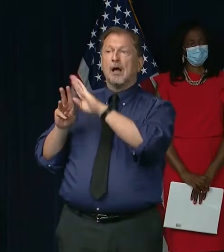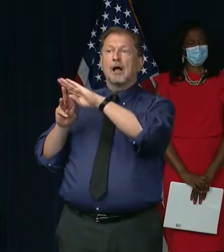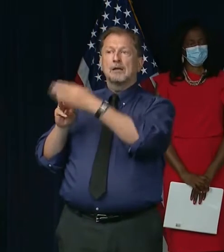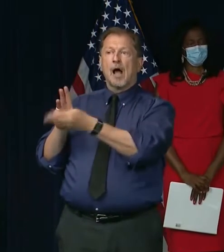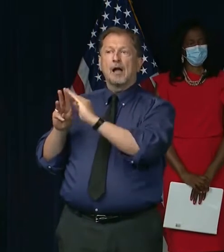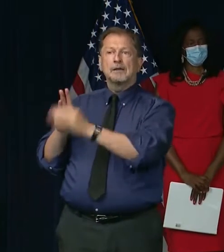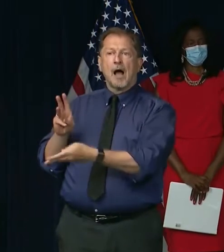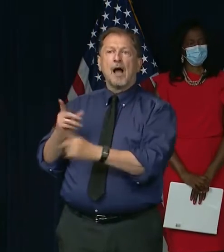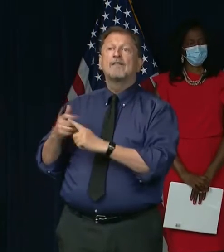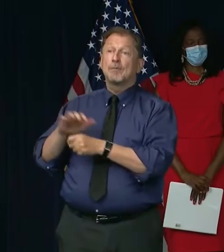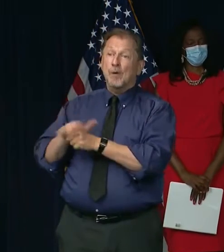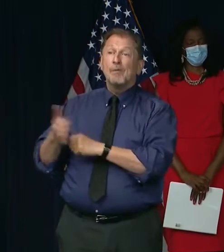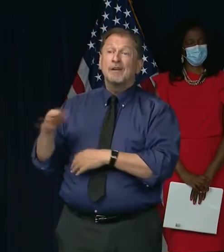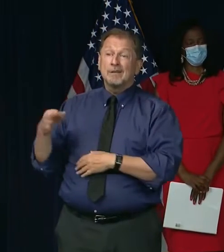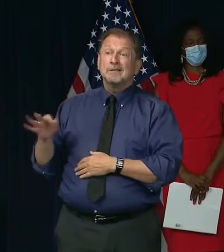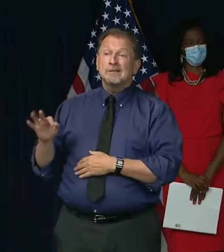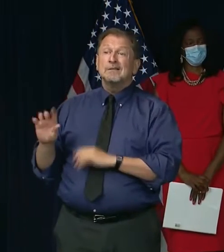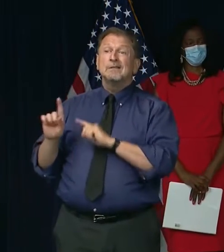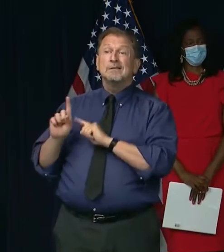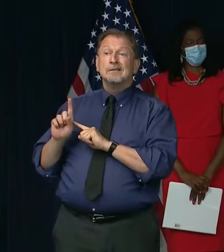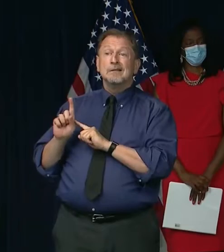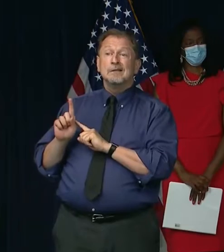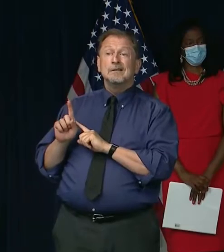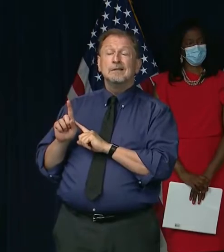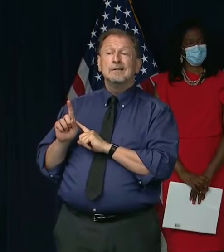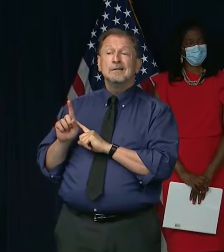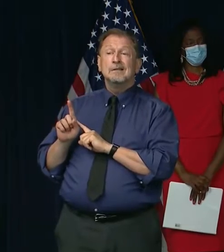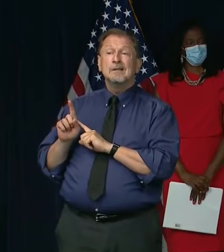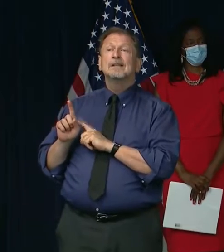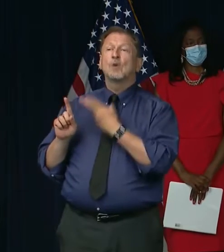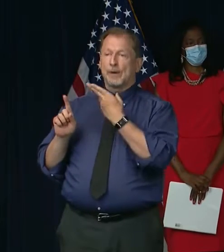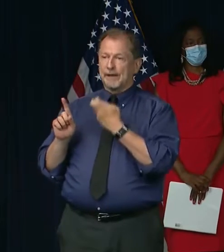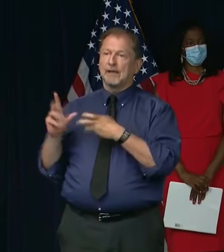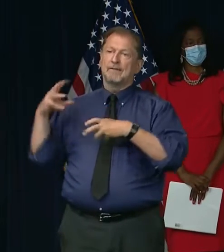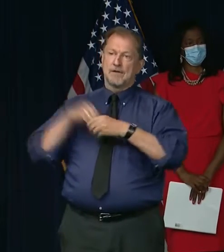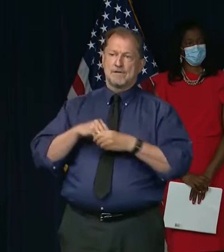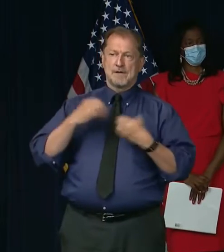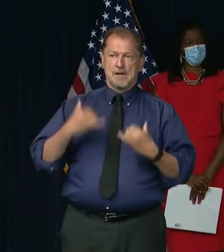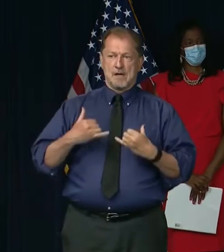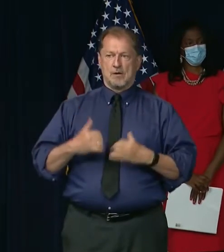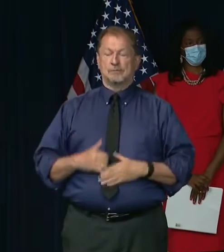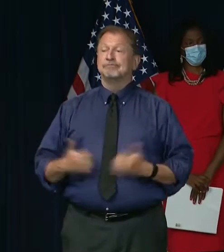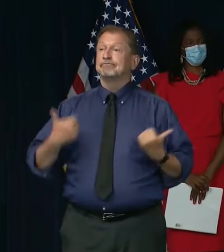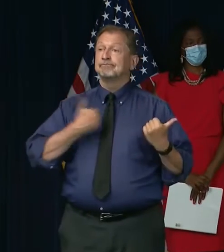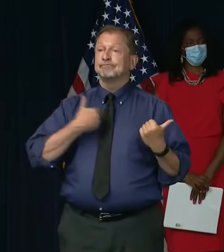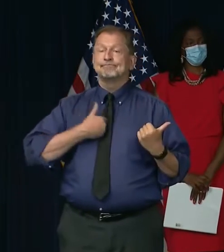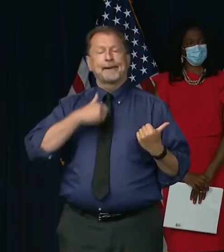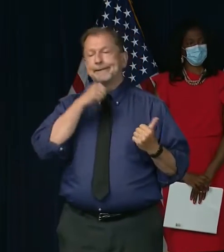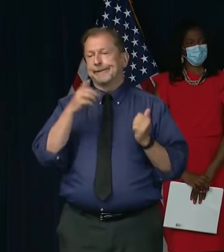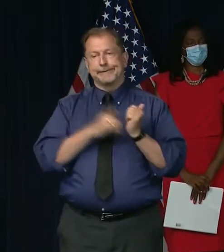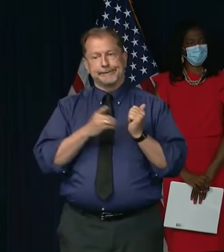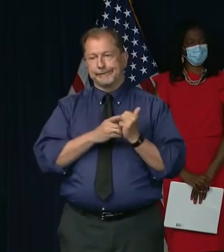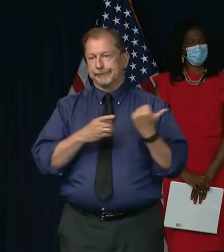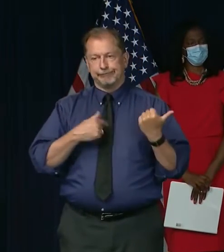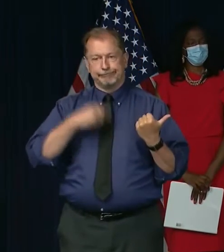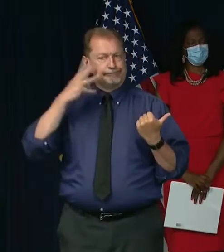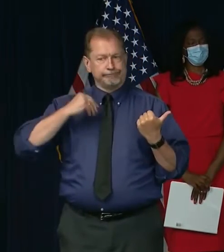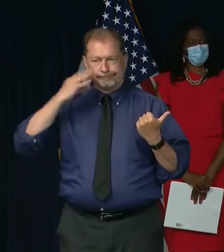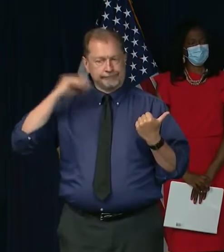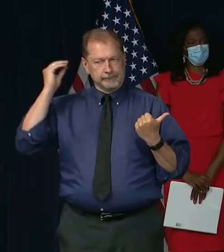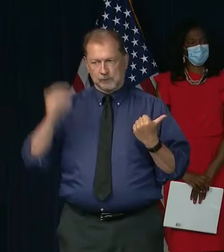Now, I'm not an expert. I'm not an epidemiologist. I'm not a doctor. I'm not even in the field of medicine.